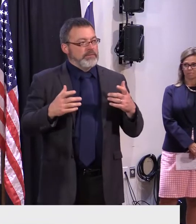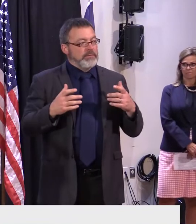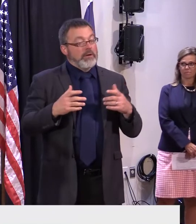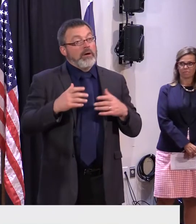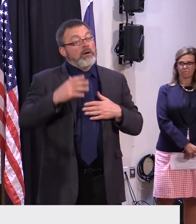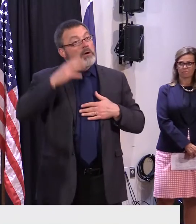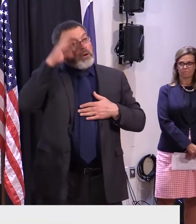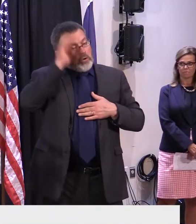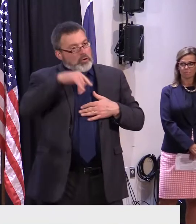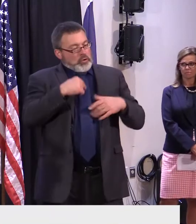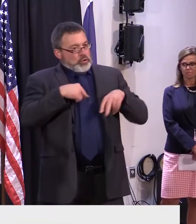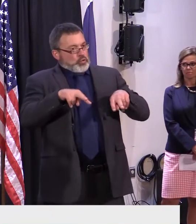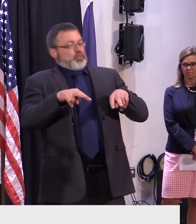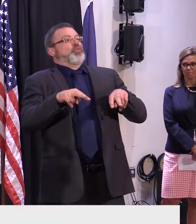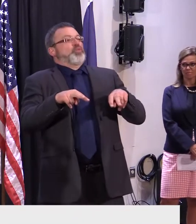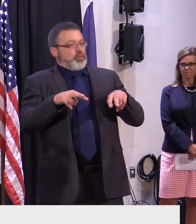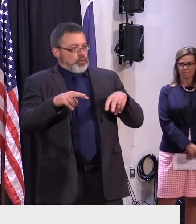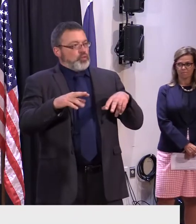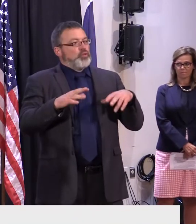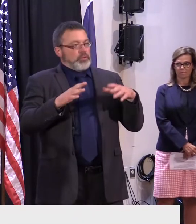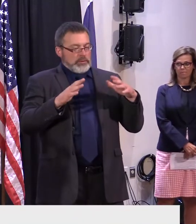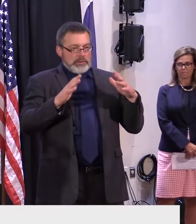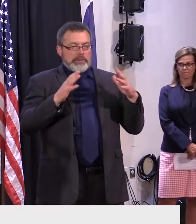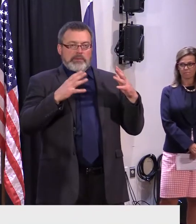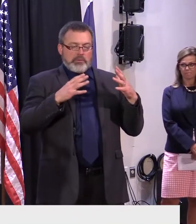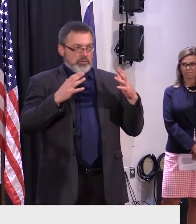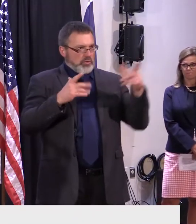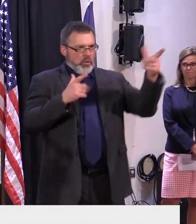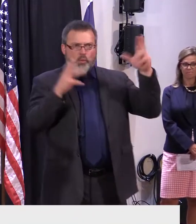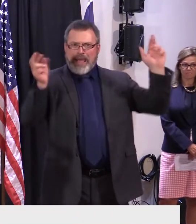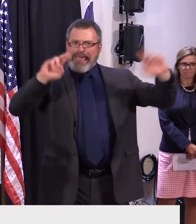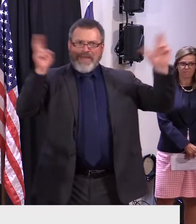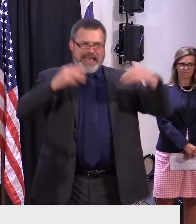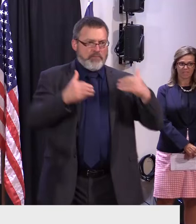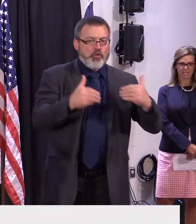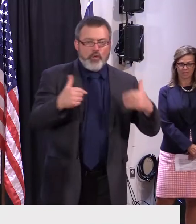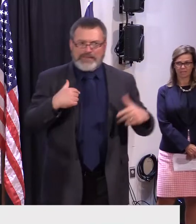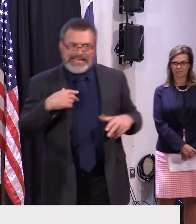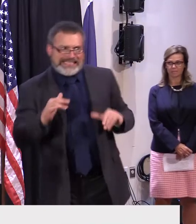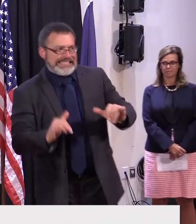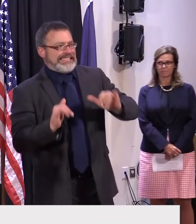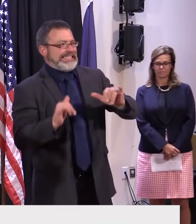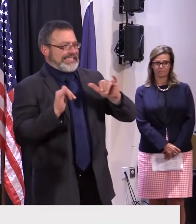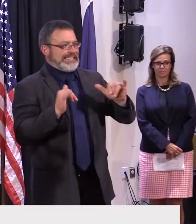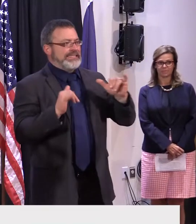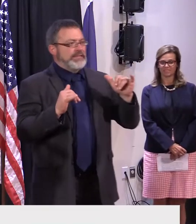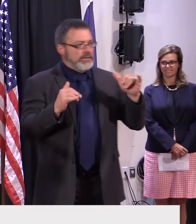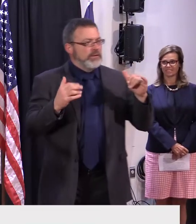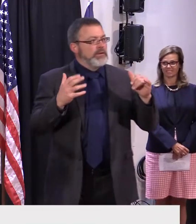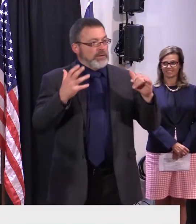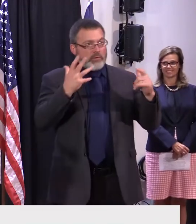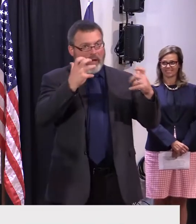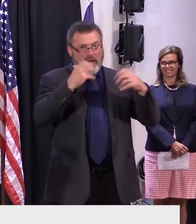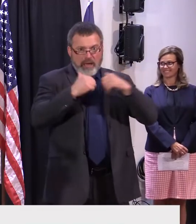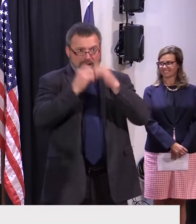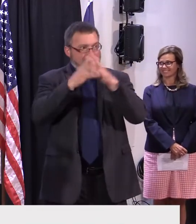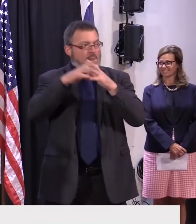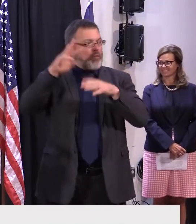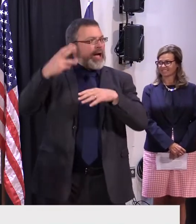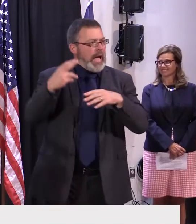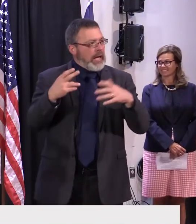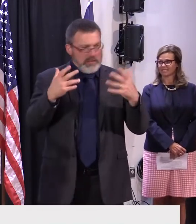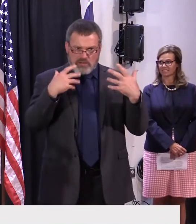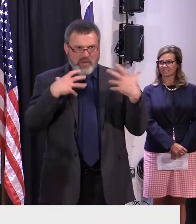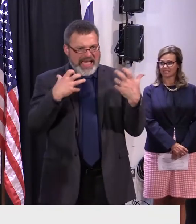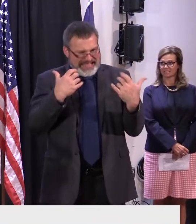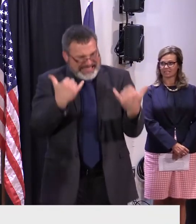very aggressive. They want to move quickly. They'd like to have the warehouse space if they're going to move. They want to have it this year. And